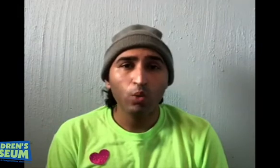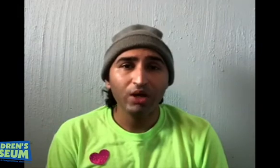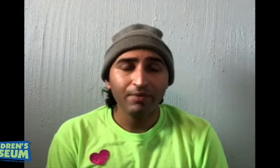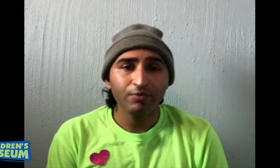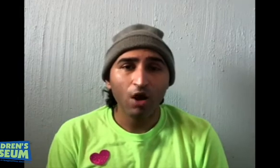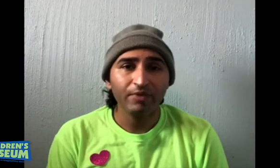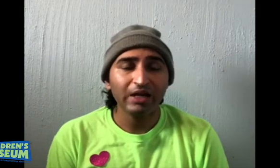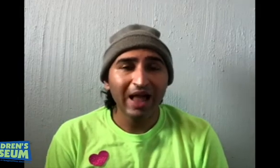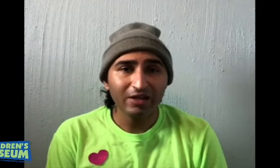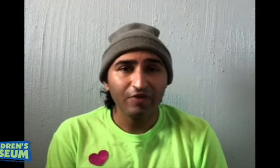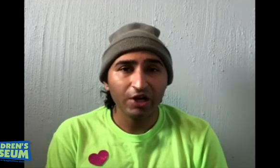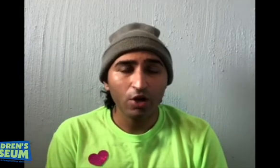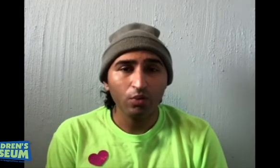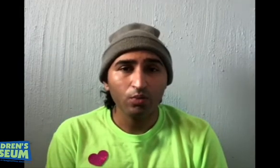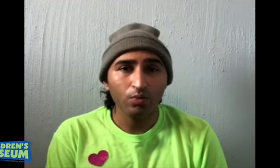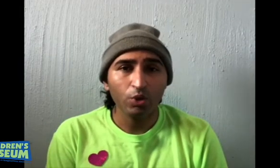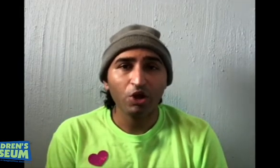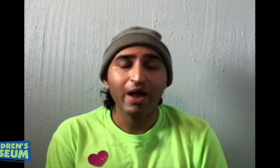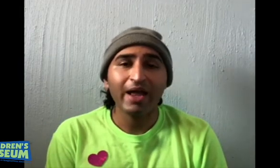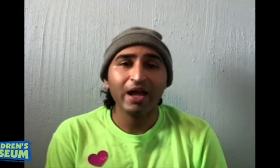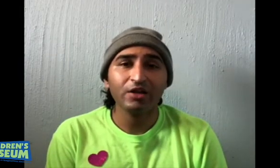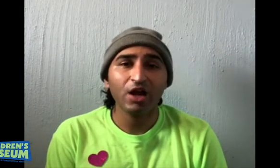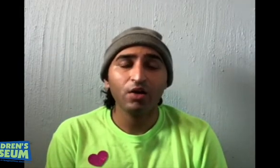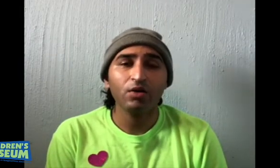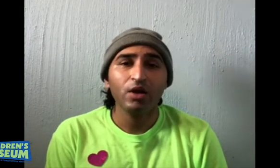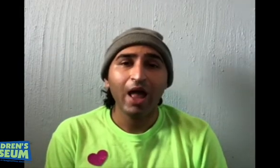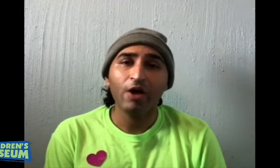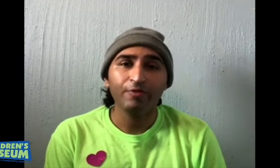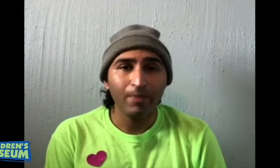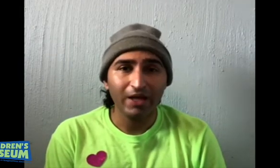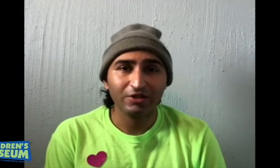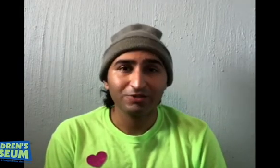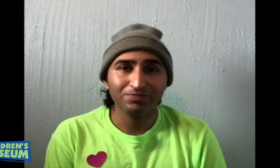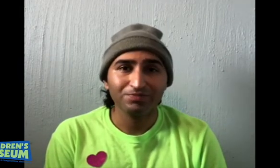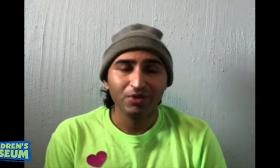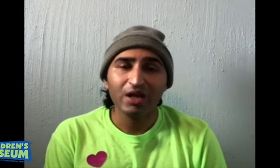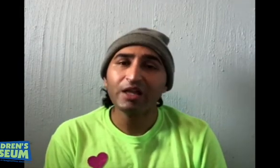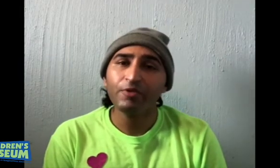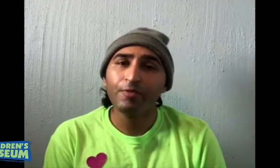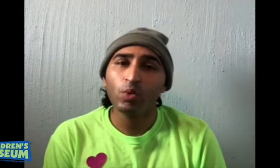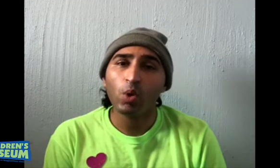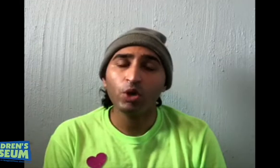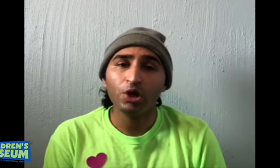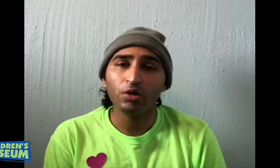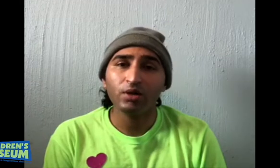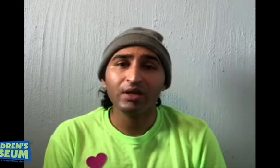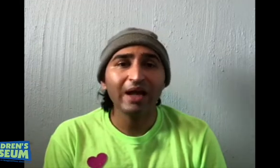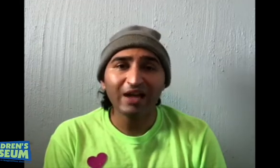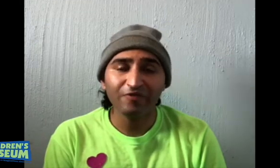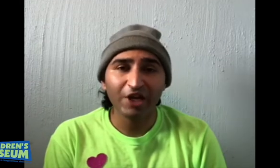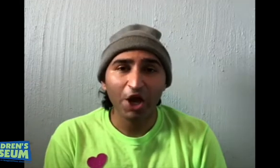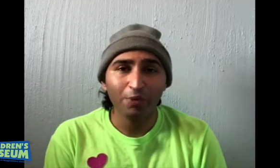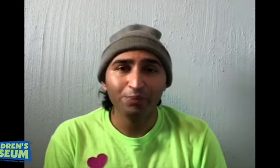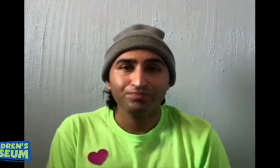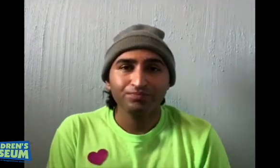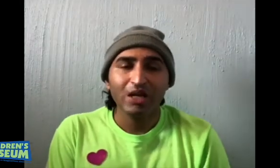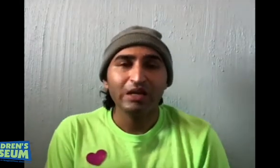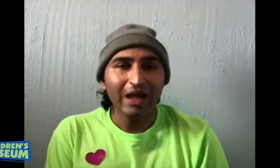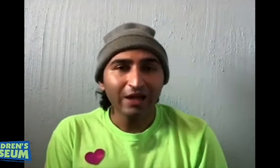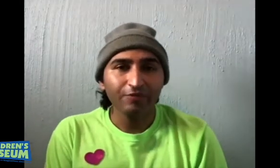left off in the last video with our ASL alphabet. Let's review what we learned in the last video. In the last video